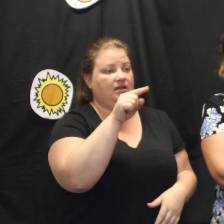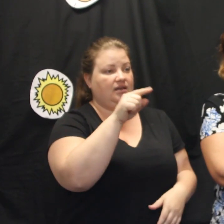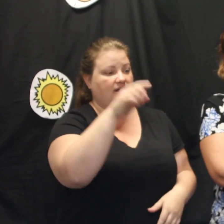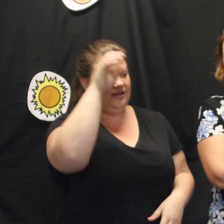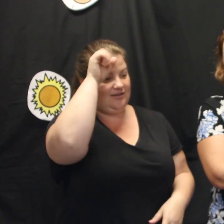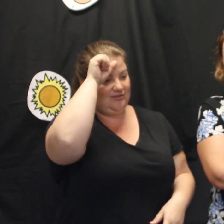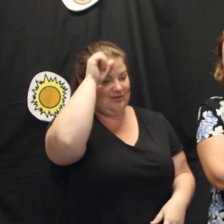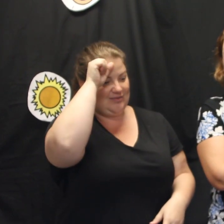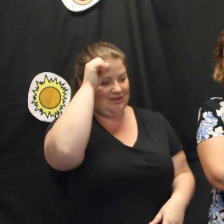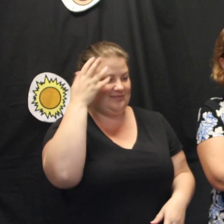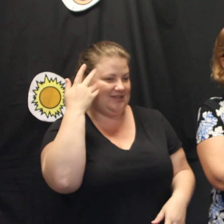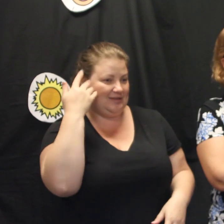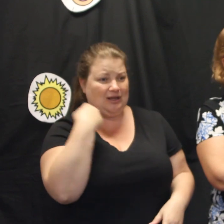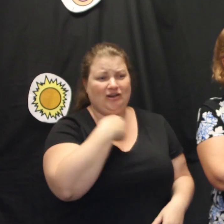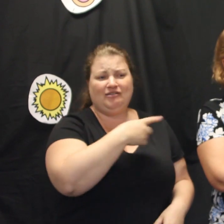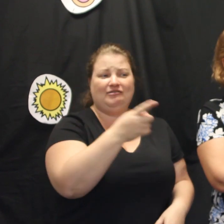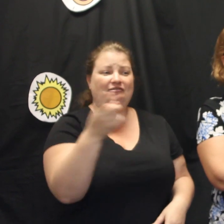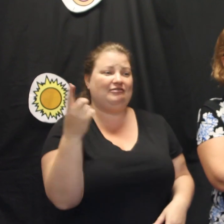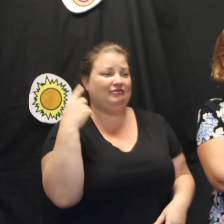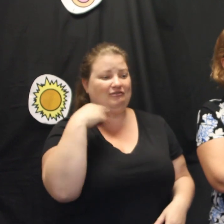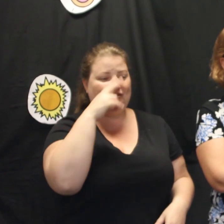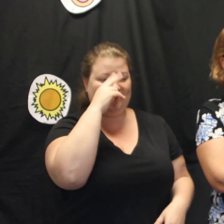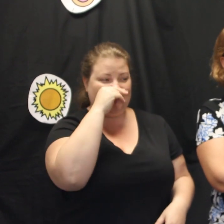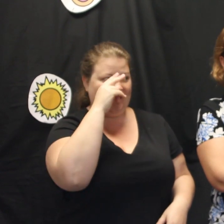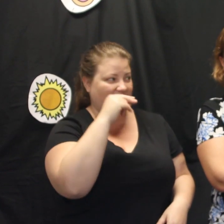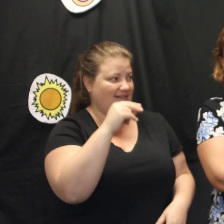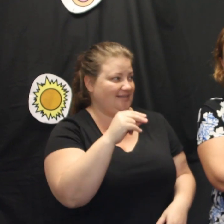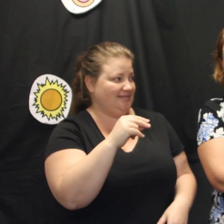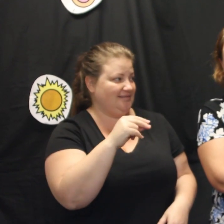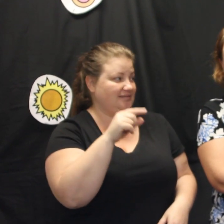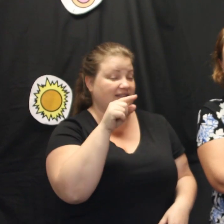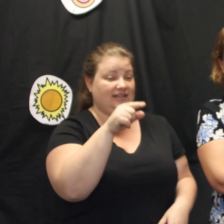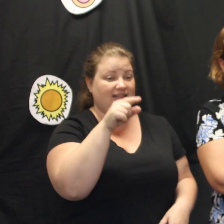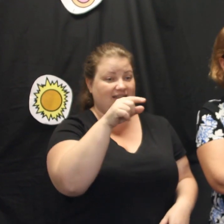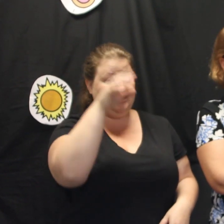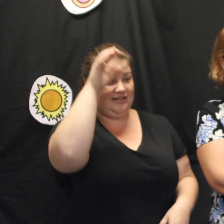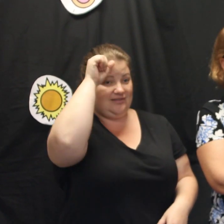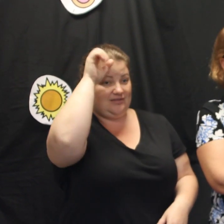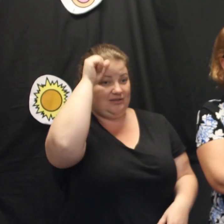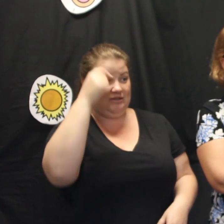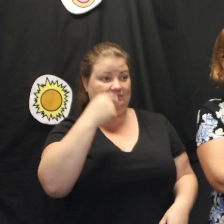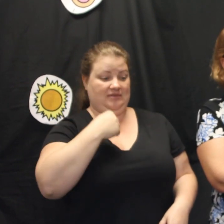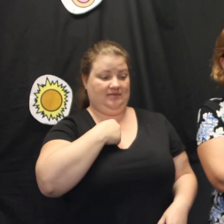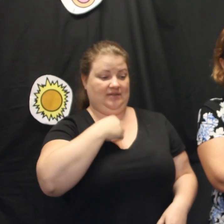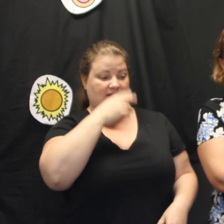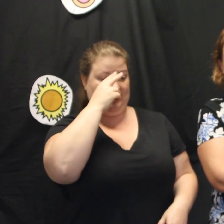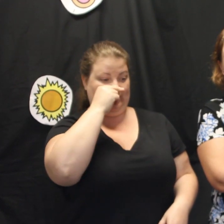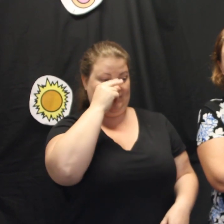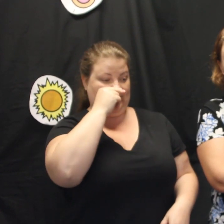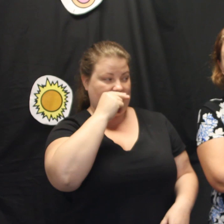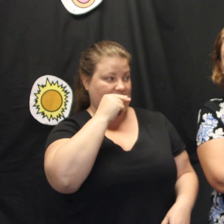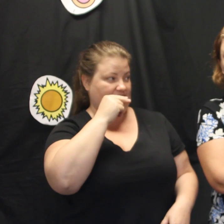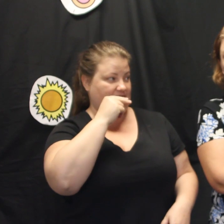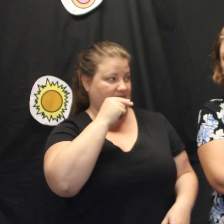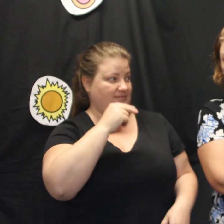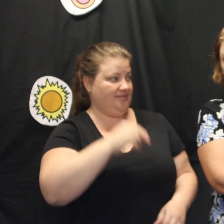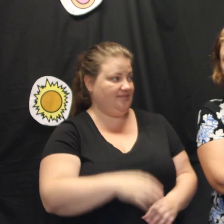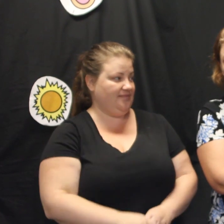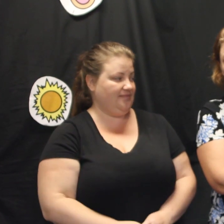young. He remembers when he was young. He marches for all his friends